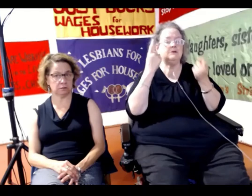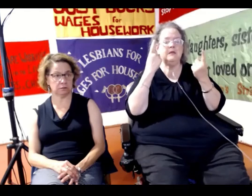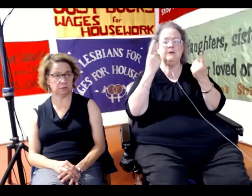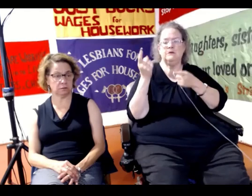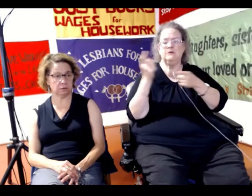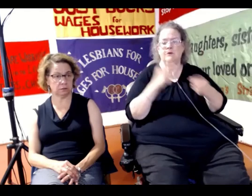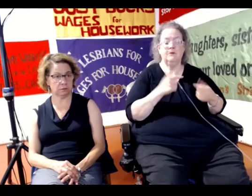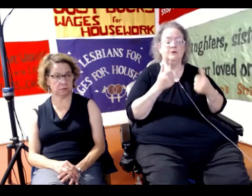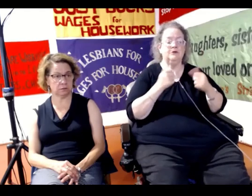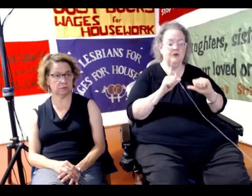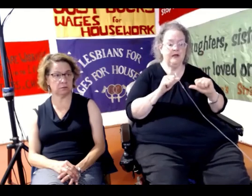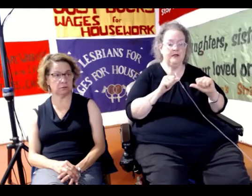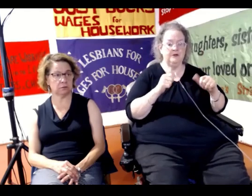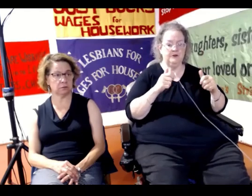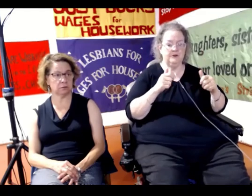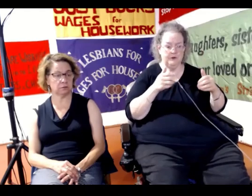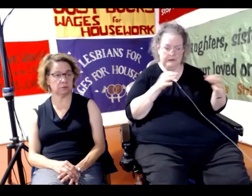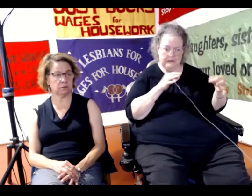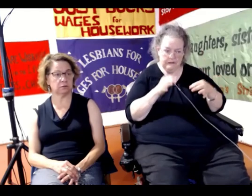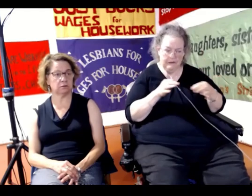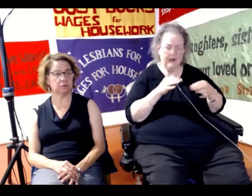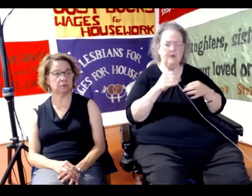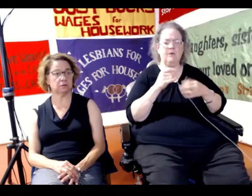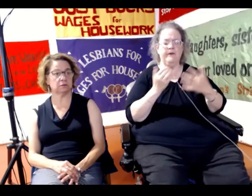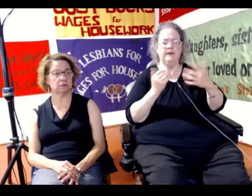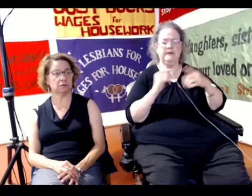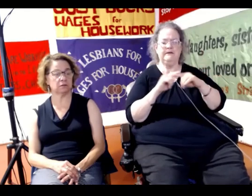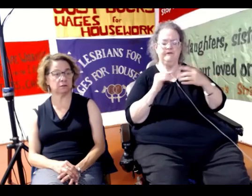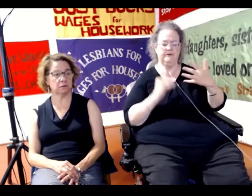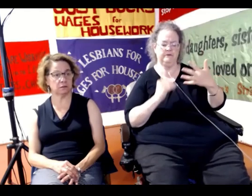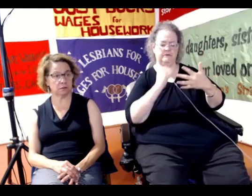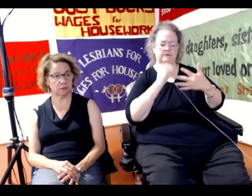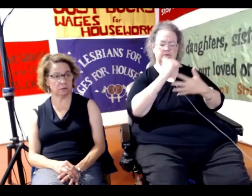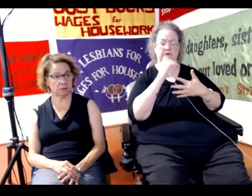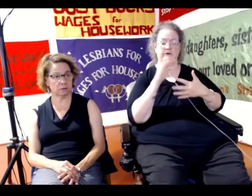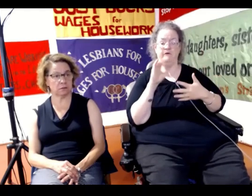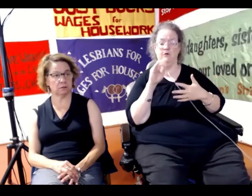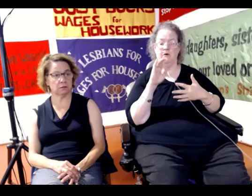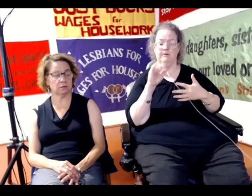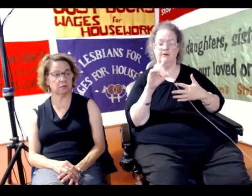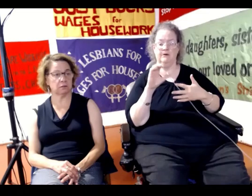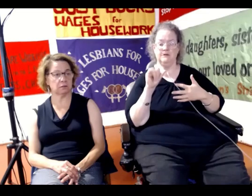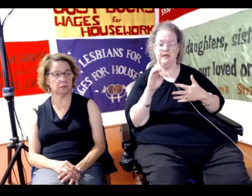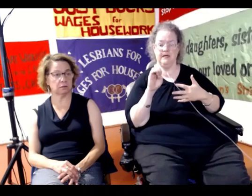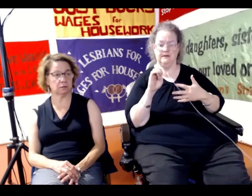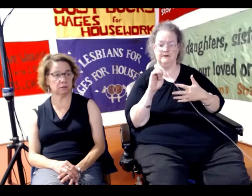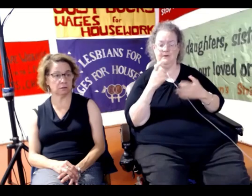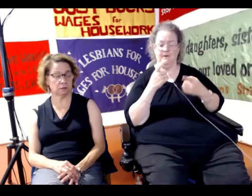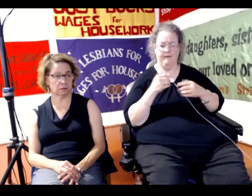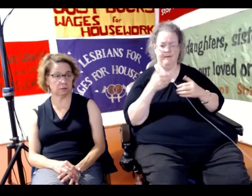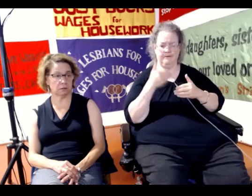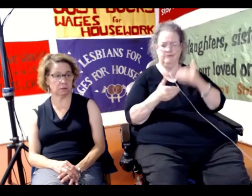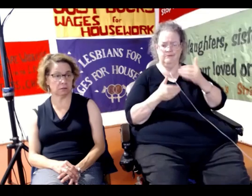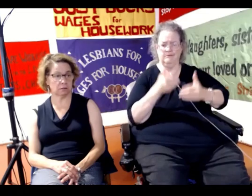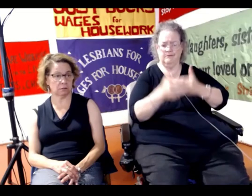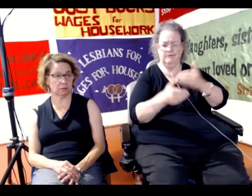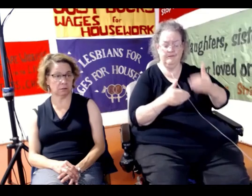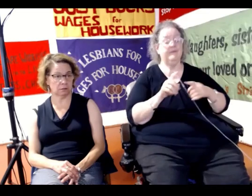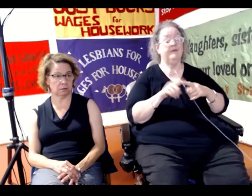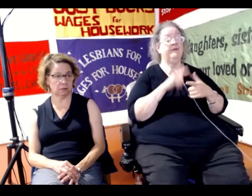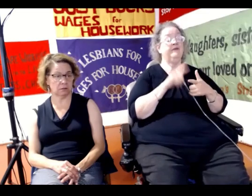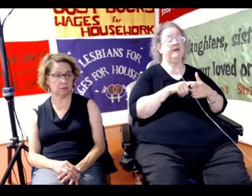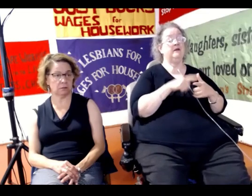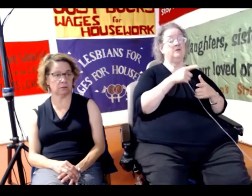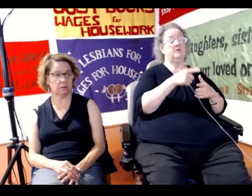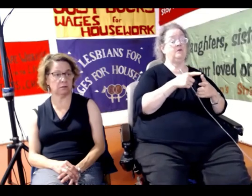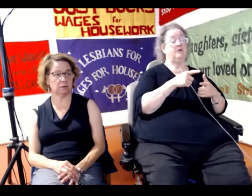introduce them to the stages of a criminal case, then the next thing we do is to help them prepare an alternative